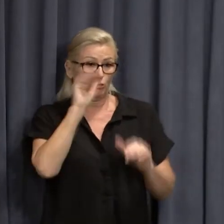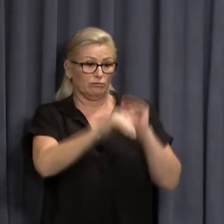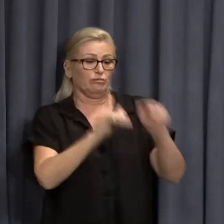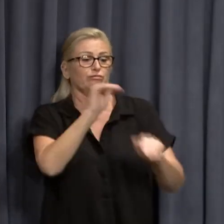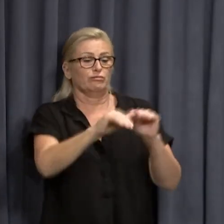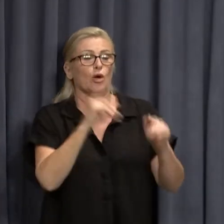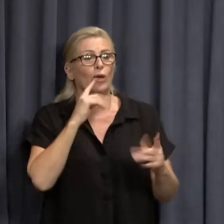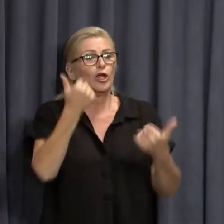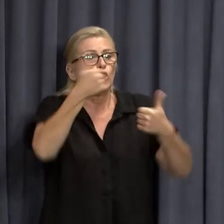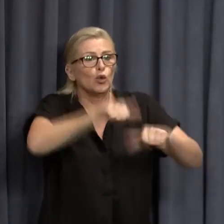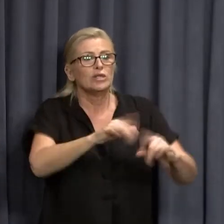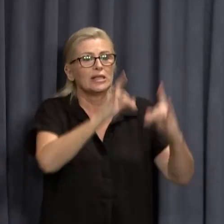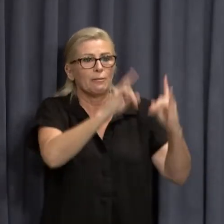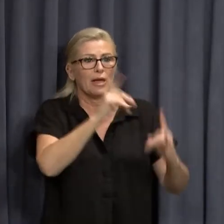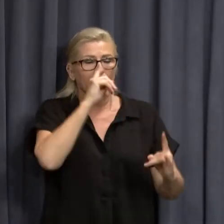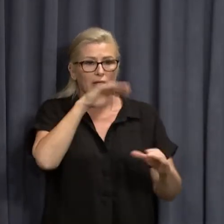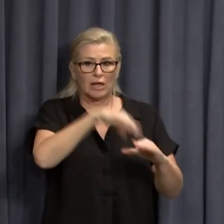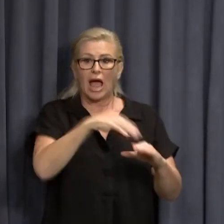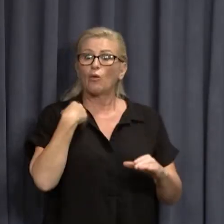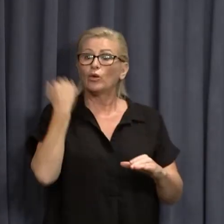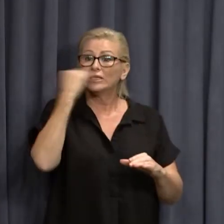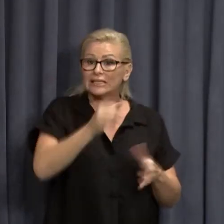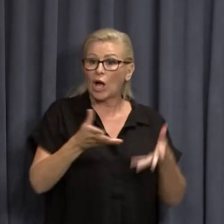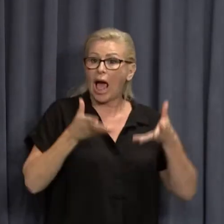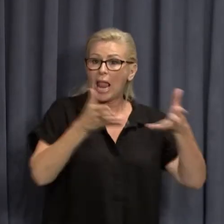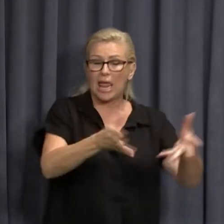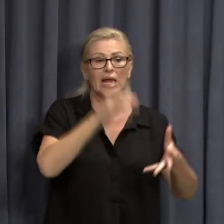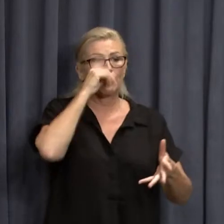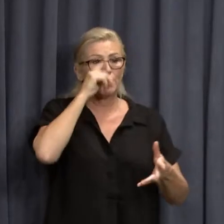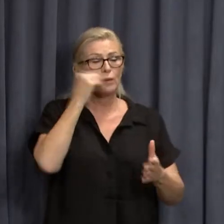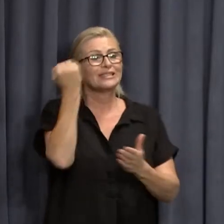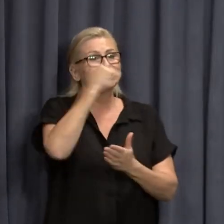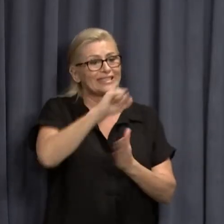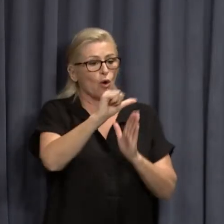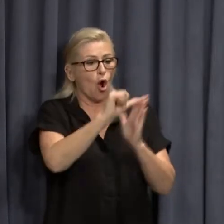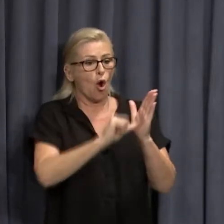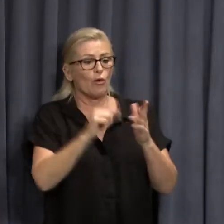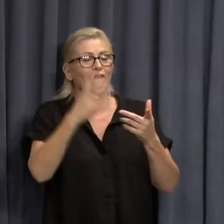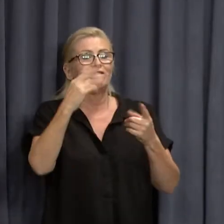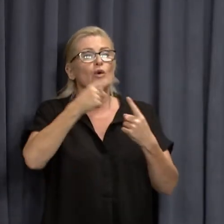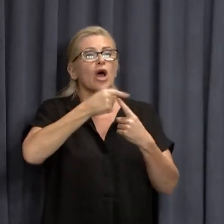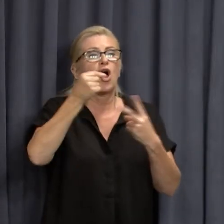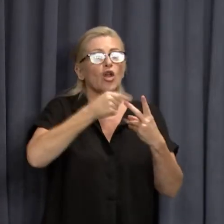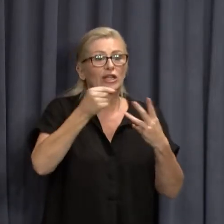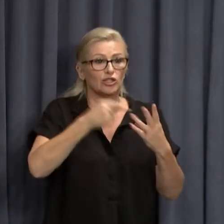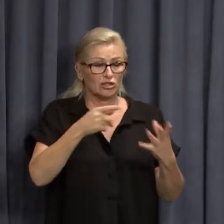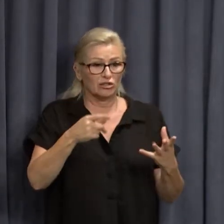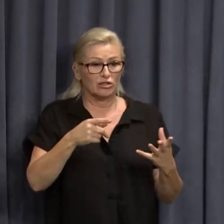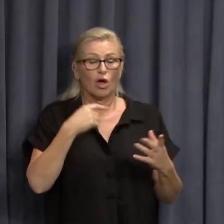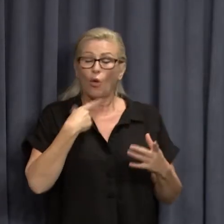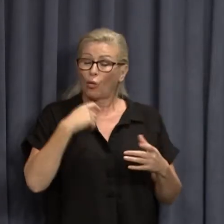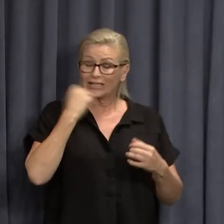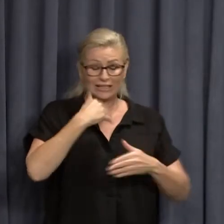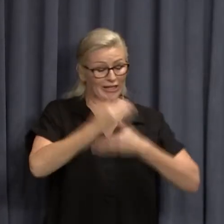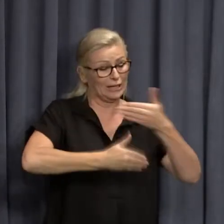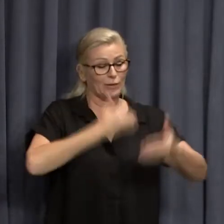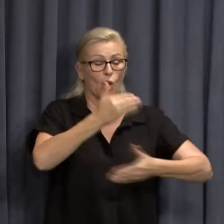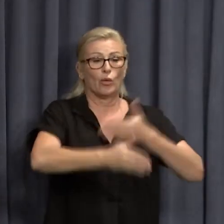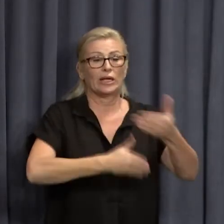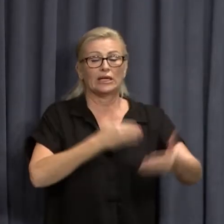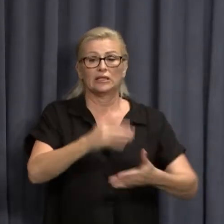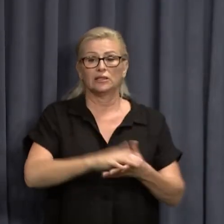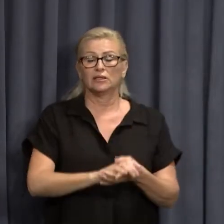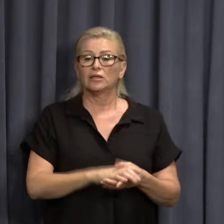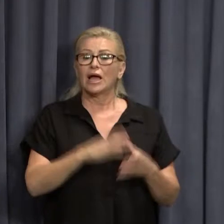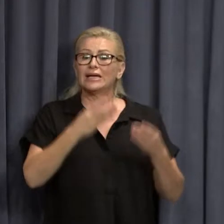be. And we're still managing elective surgery as business as usual and getting people through their elective surgery. We have